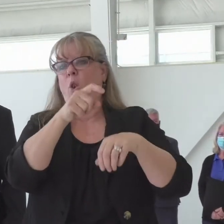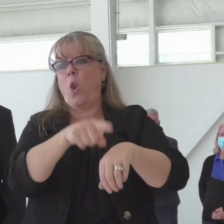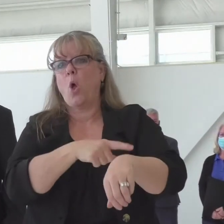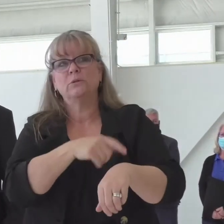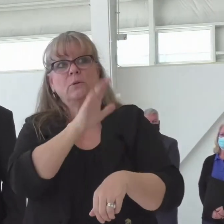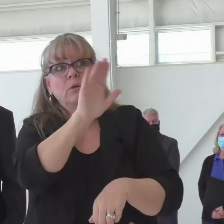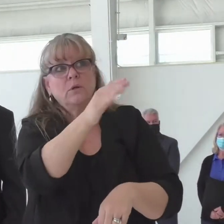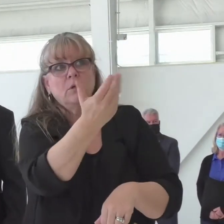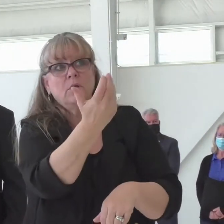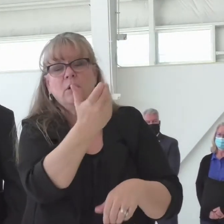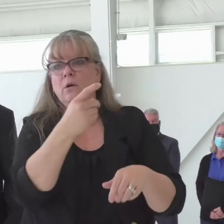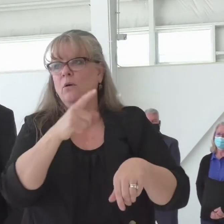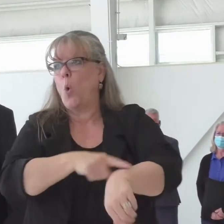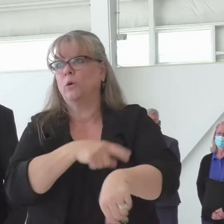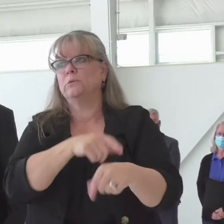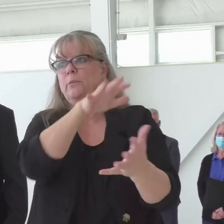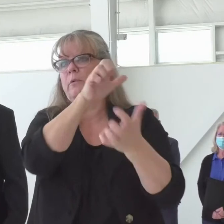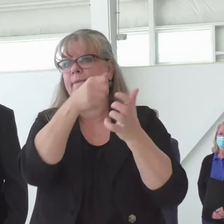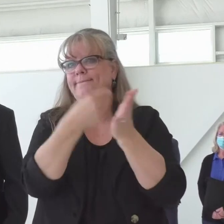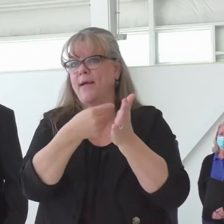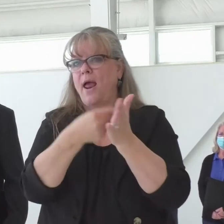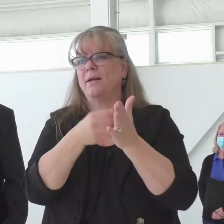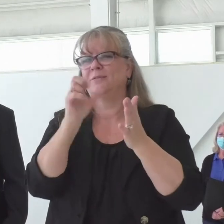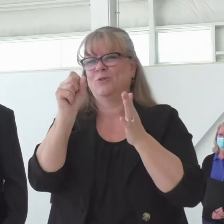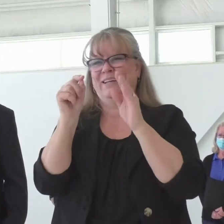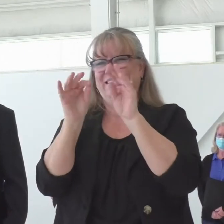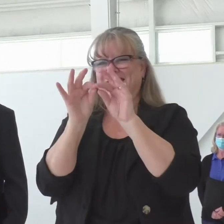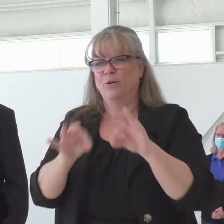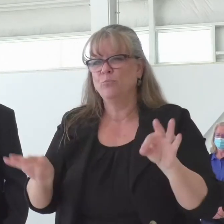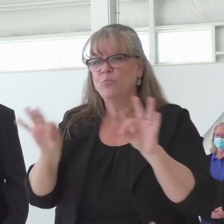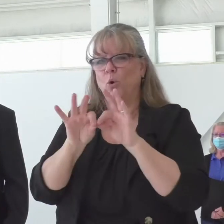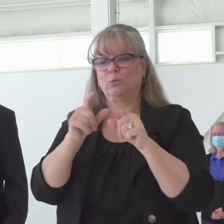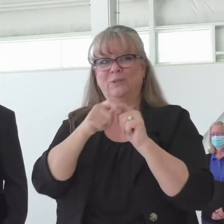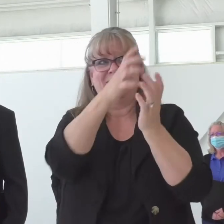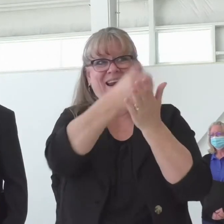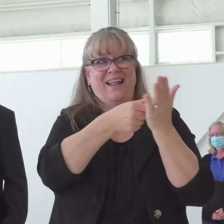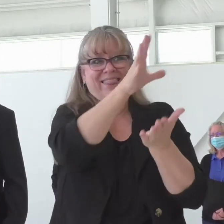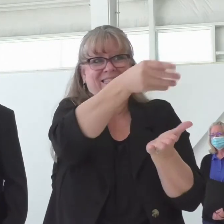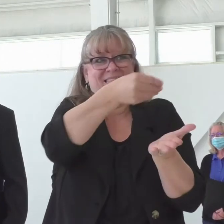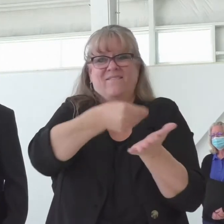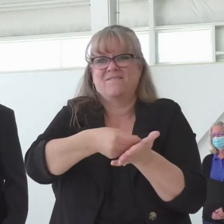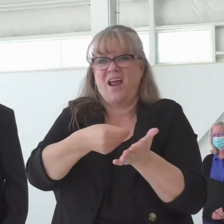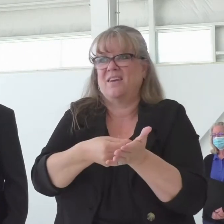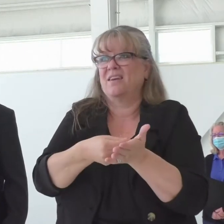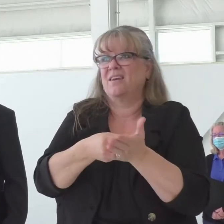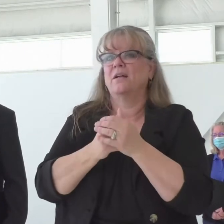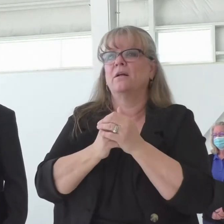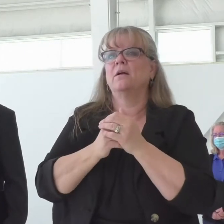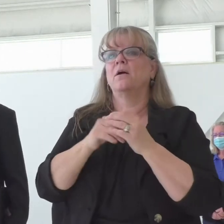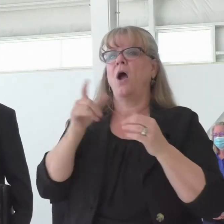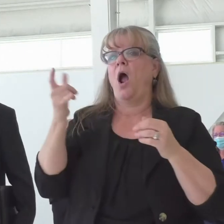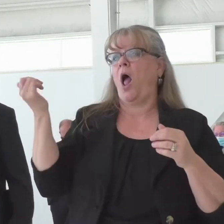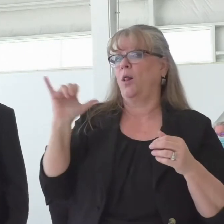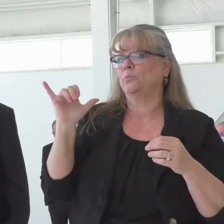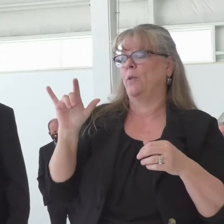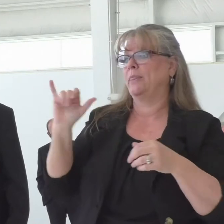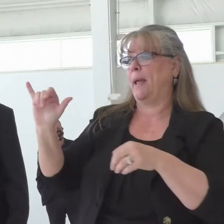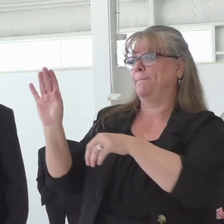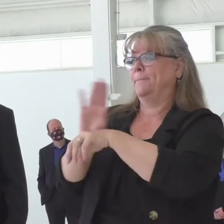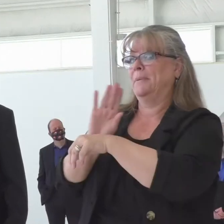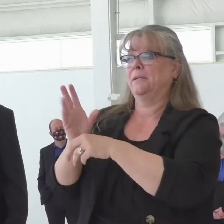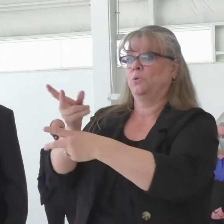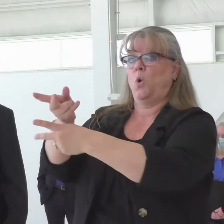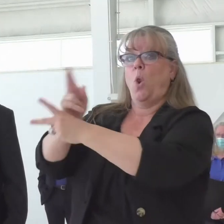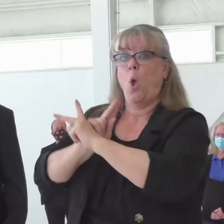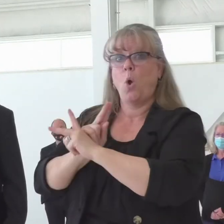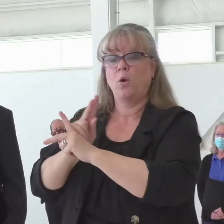that that will be an important aspect of it. And there's also some discussions on, is that business loan fund large enough? But that's yet